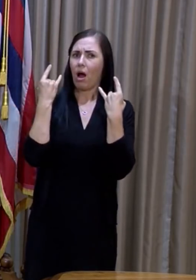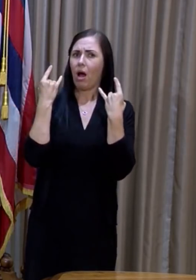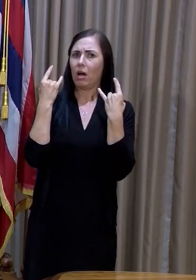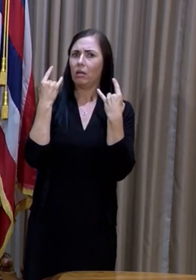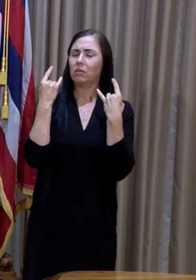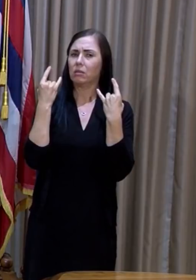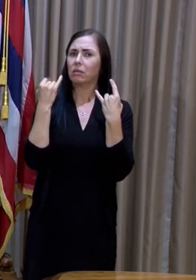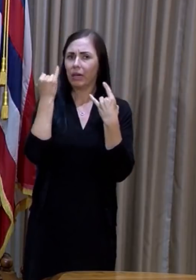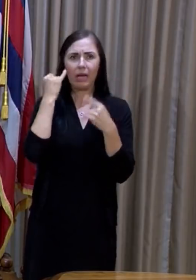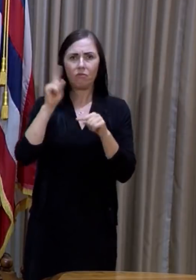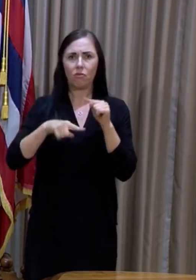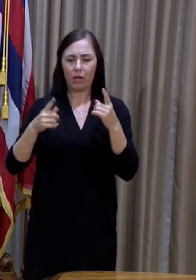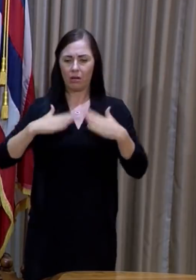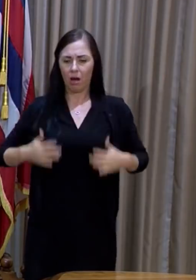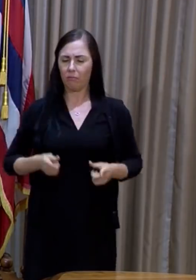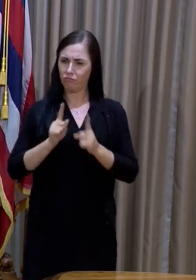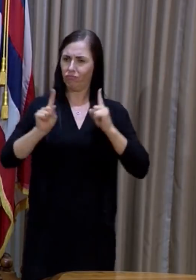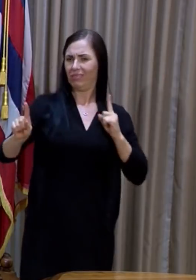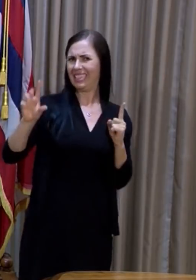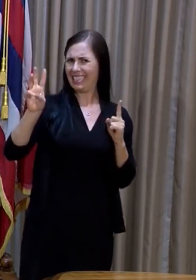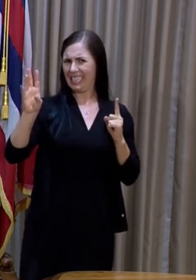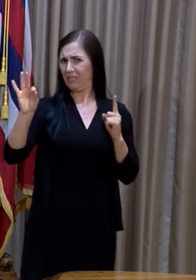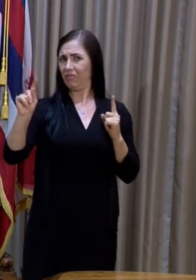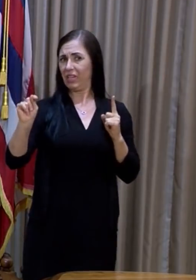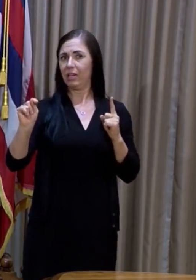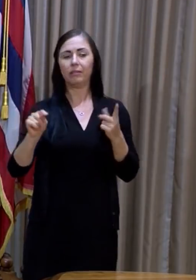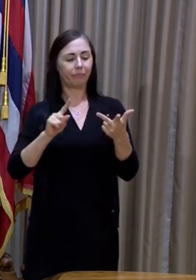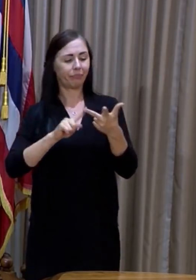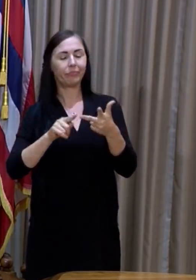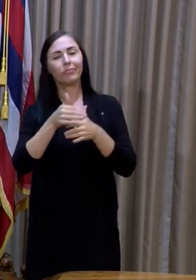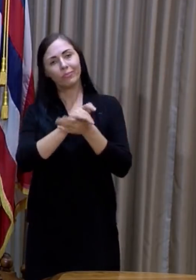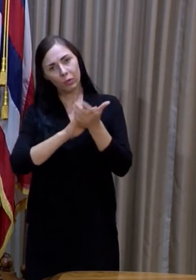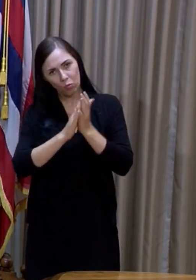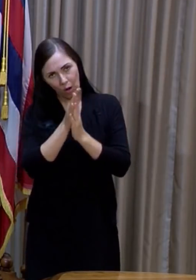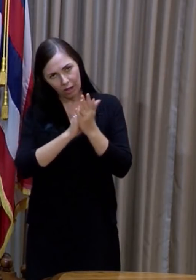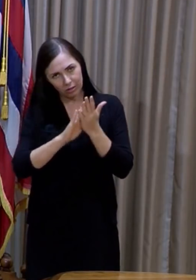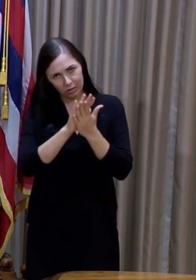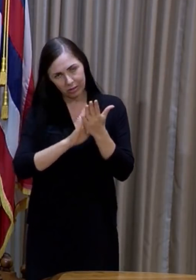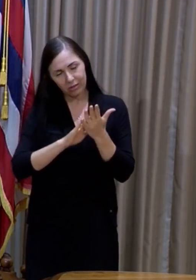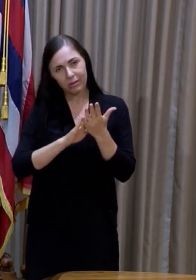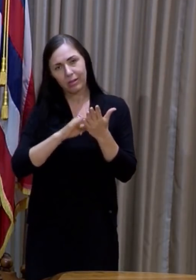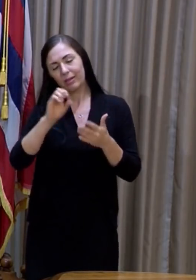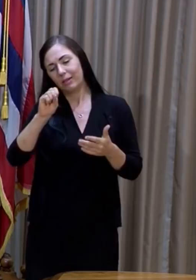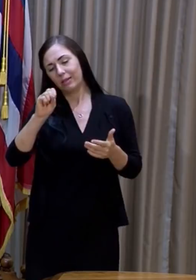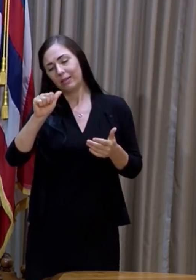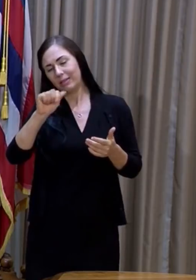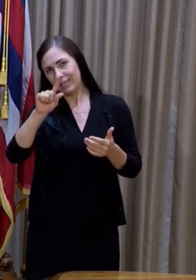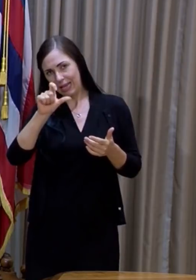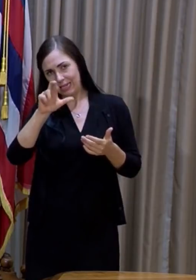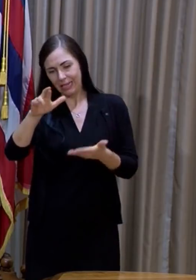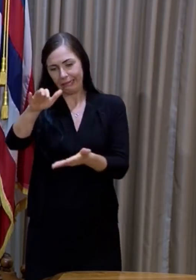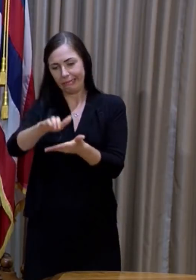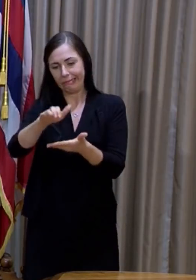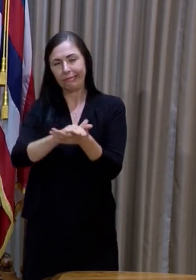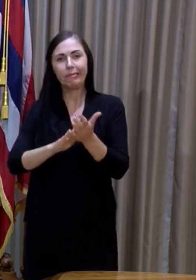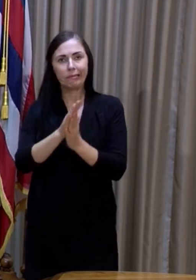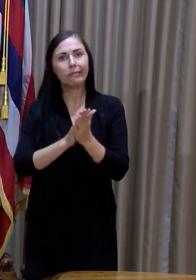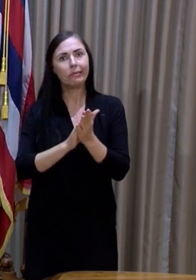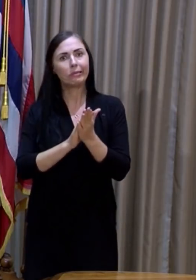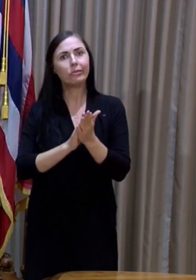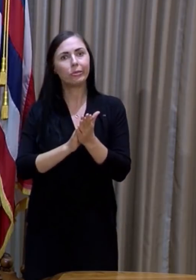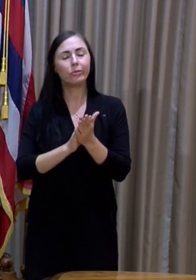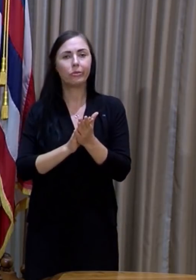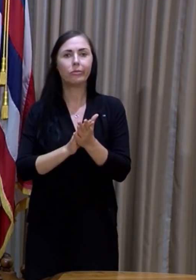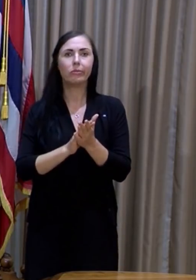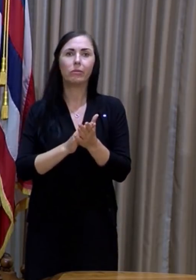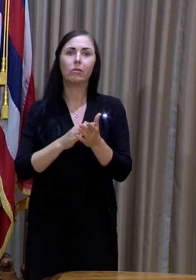can't maintain physical distance. Wash your hands and use hand sanitizer as that helps to slow the spread